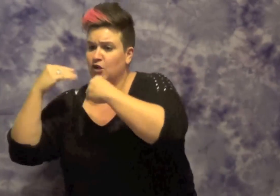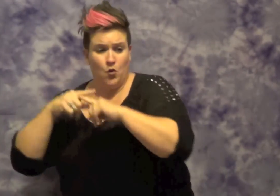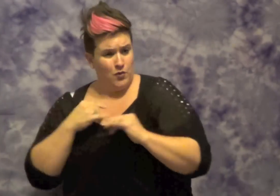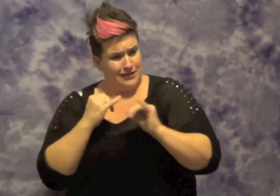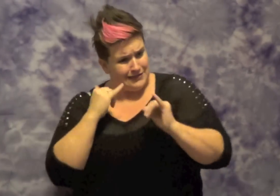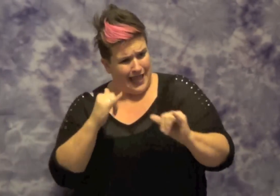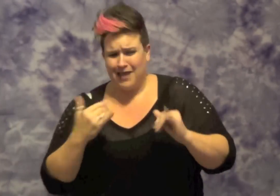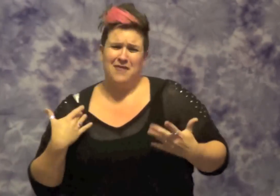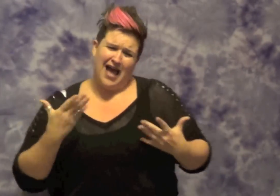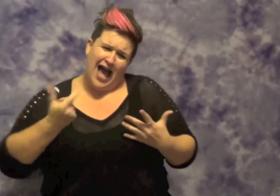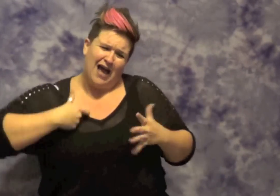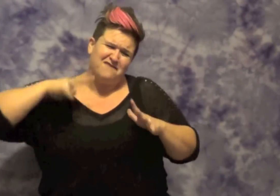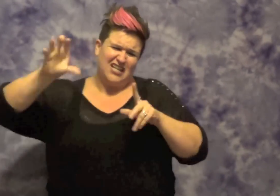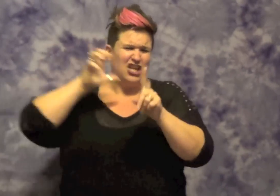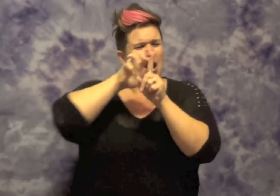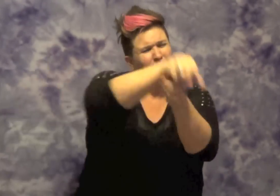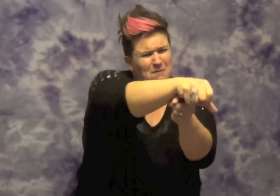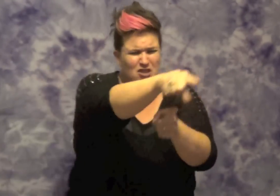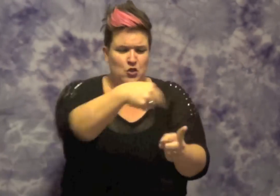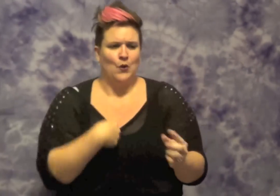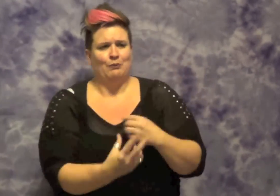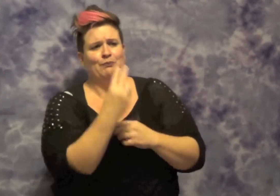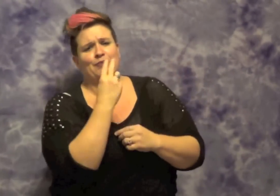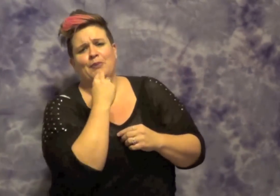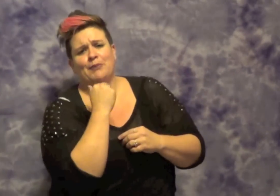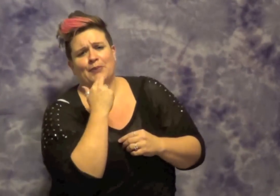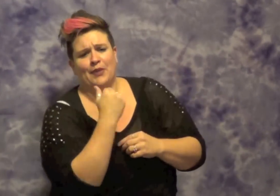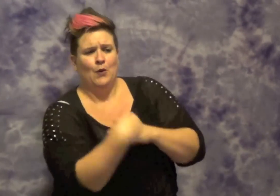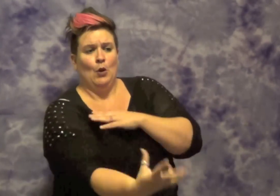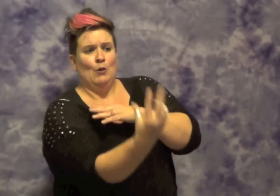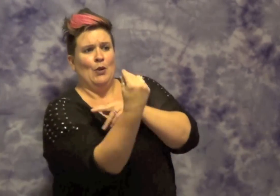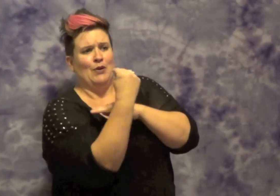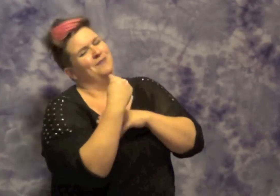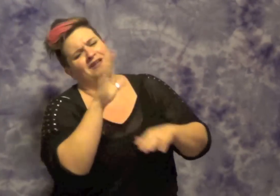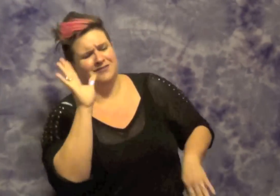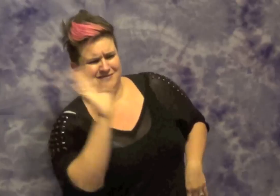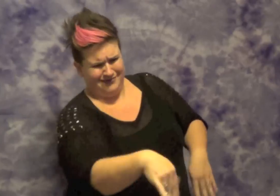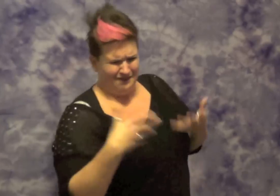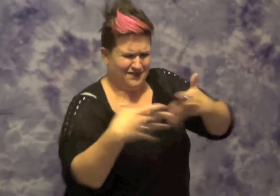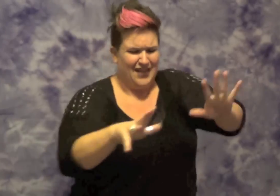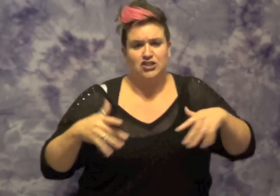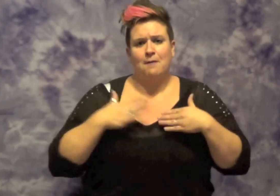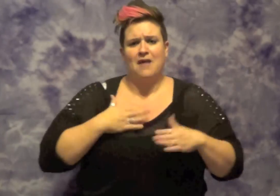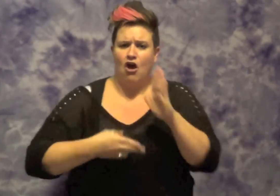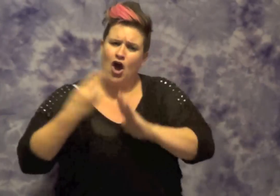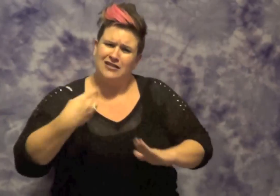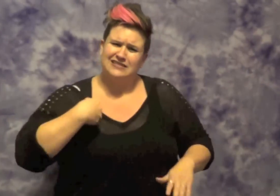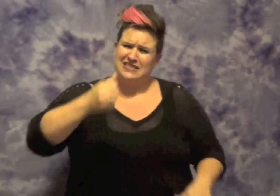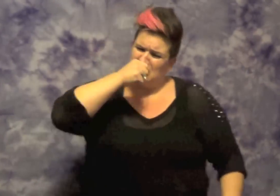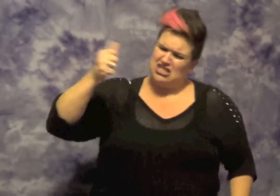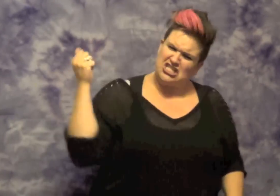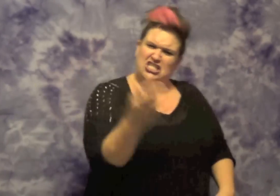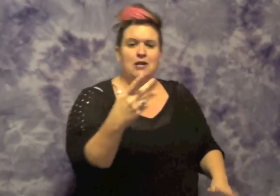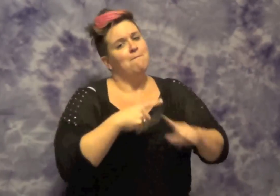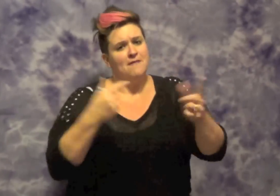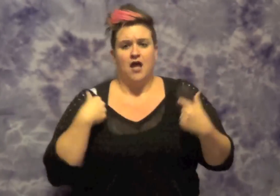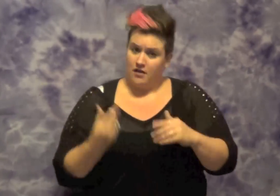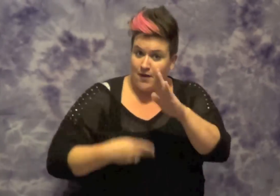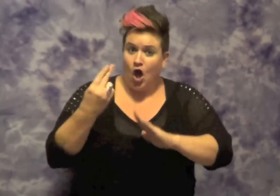Doberman, pinch yourself in the arm and pay homage pupil. It's me. My honesty's brutal but it's honestly futile. If I don't utilize